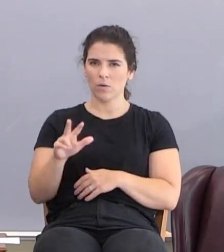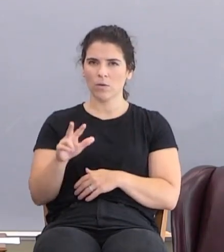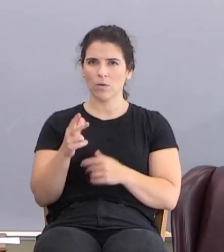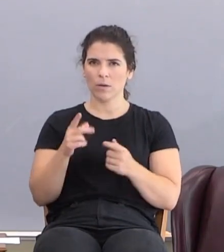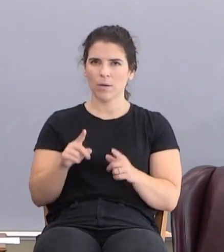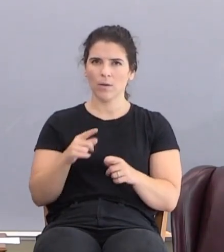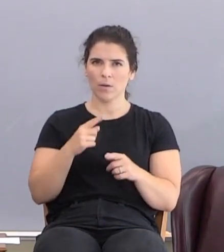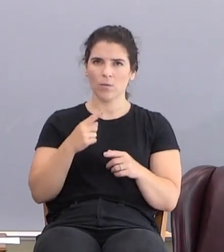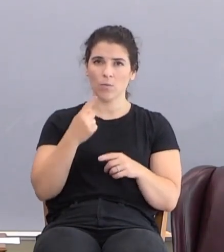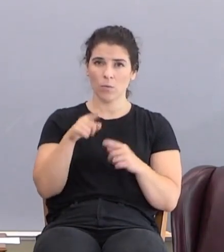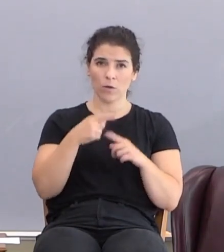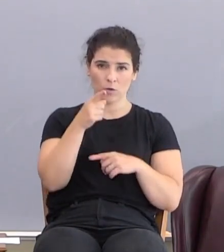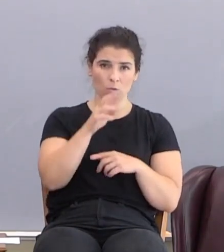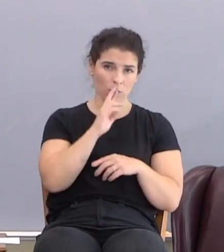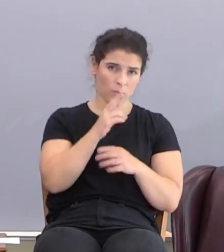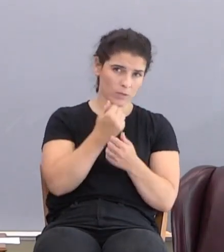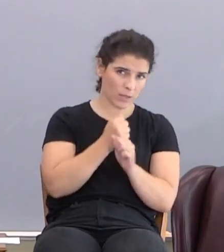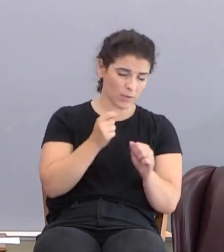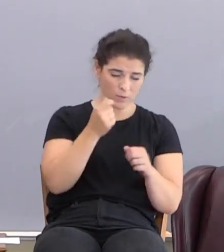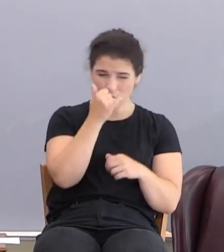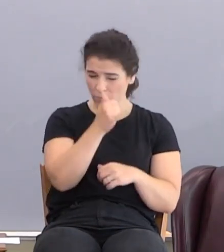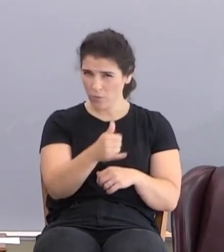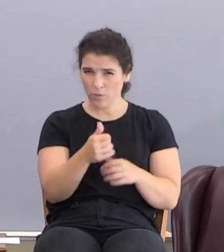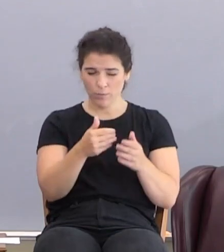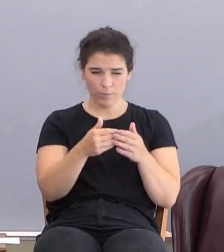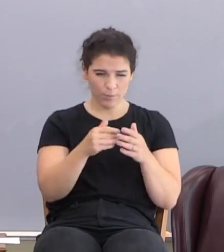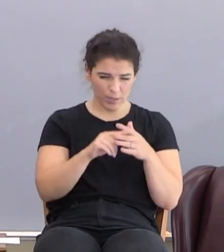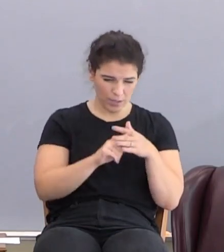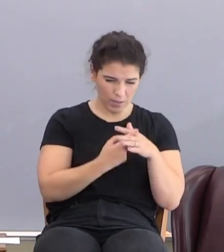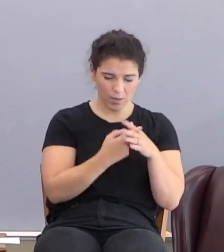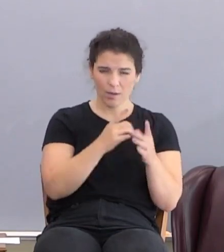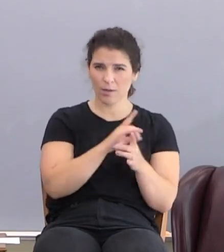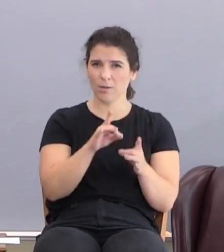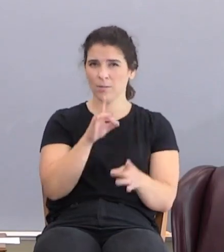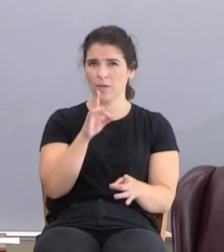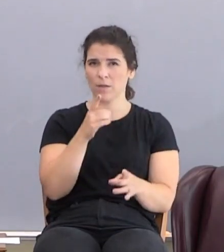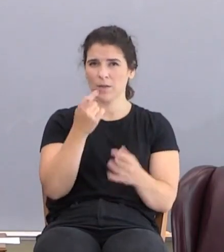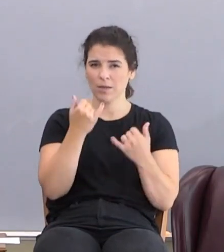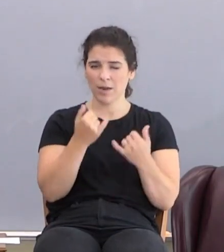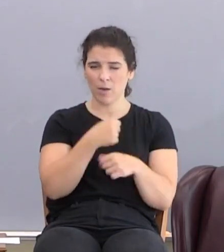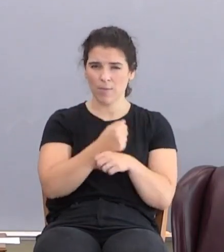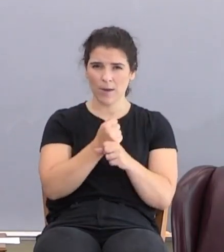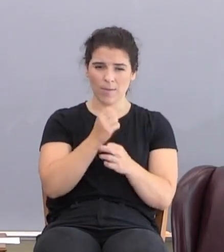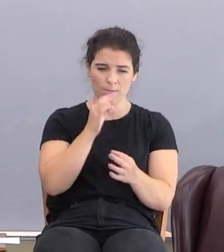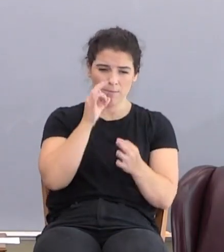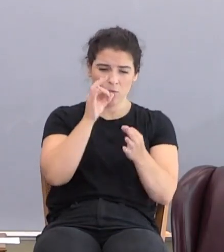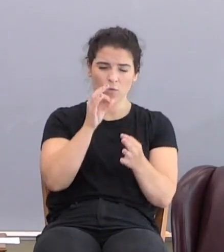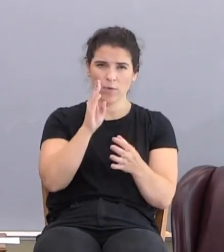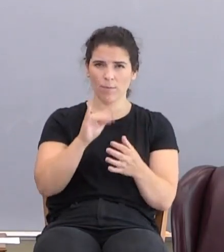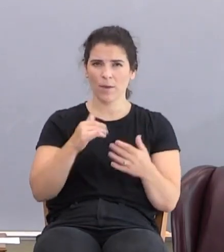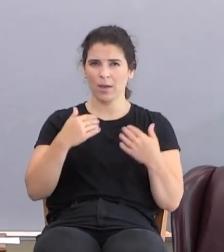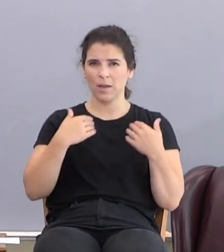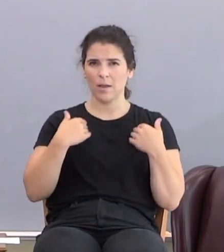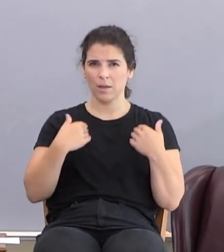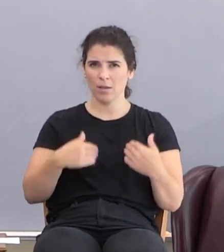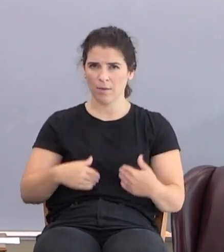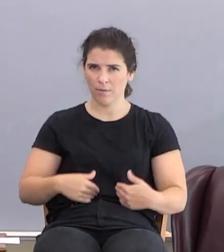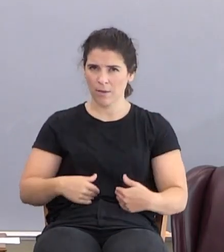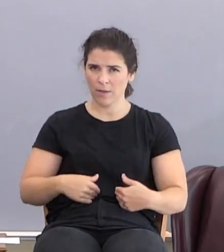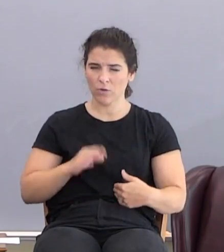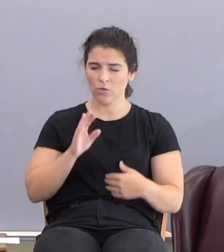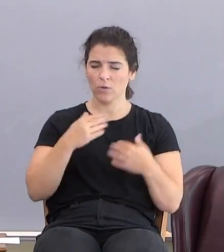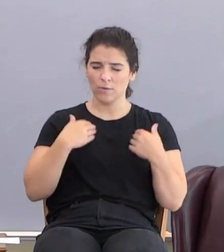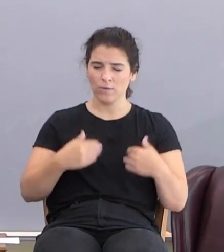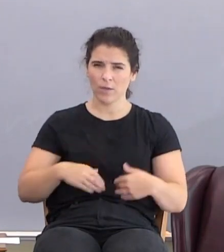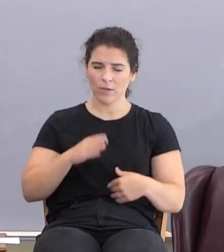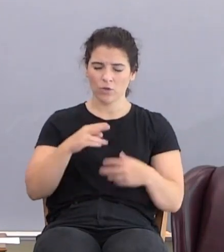Once you're saved, are you so foolish having begun in the spirit? Are you now made perfect by the flesh? Your flesh,